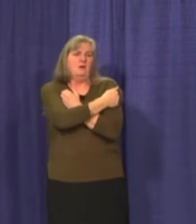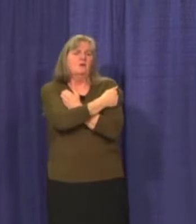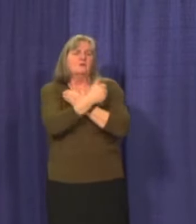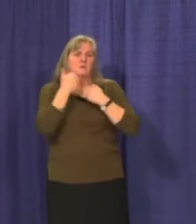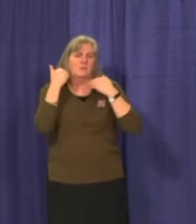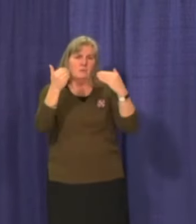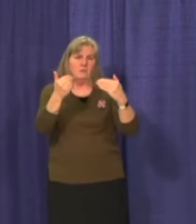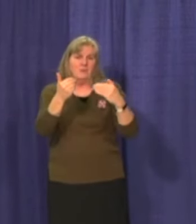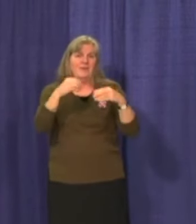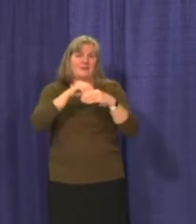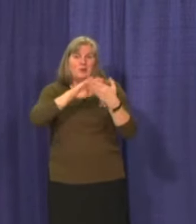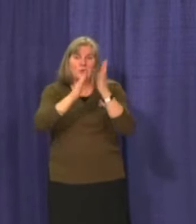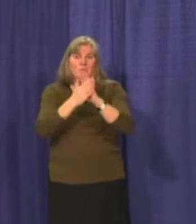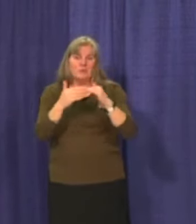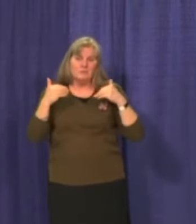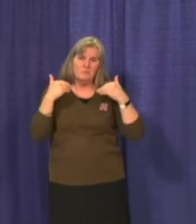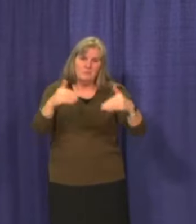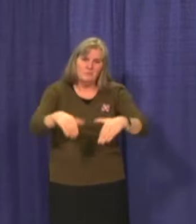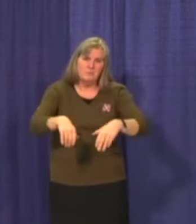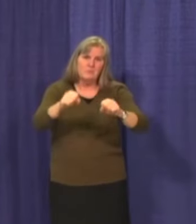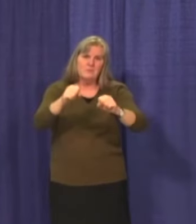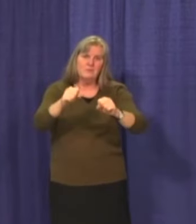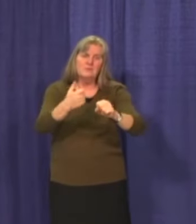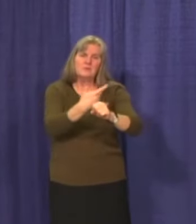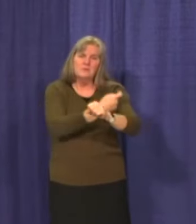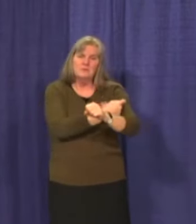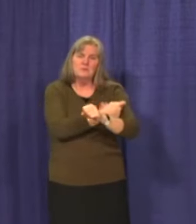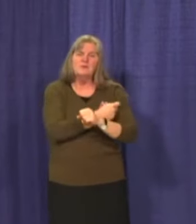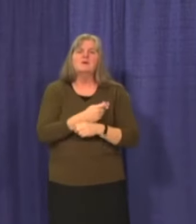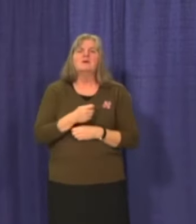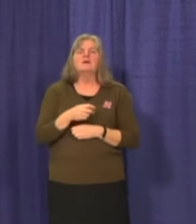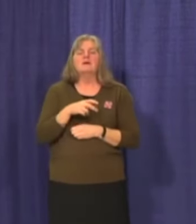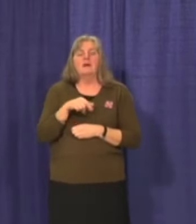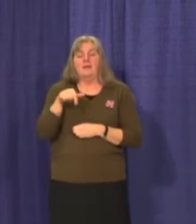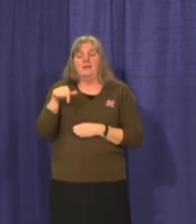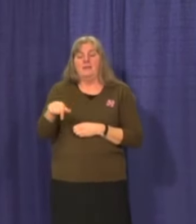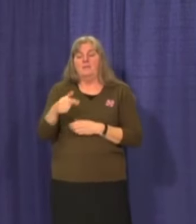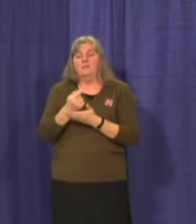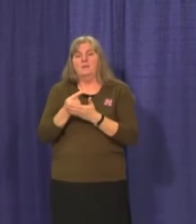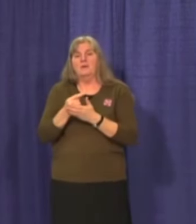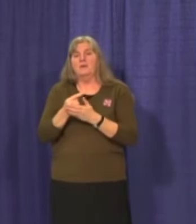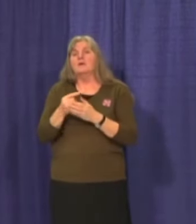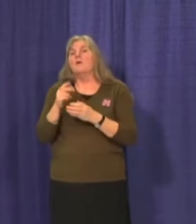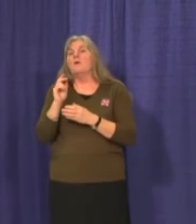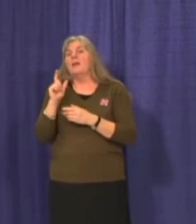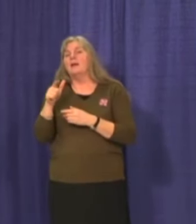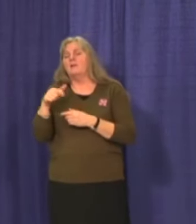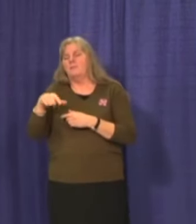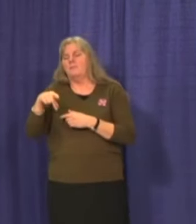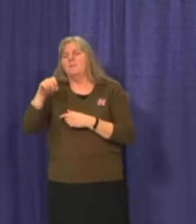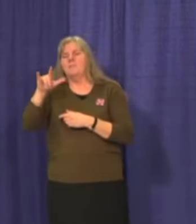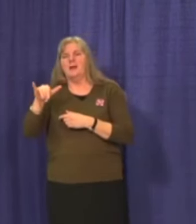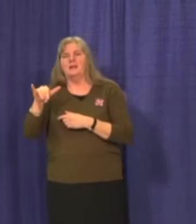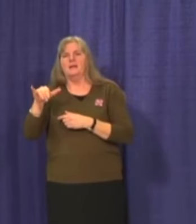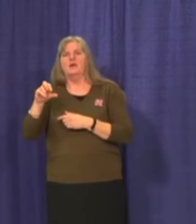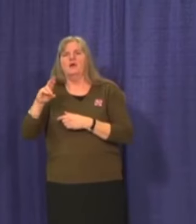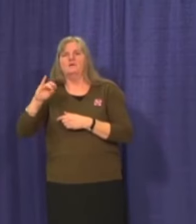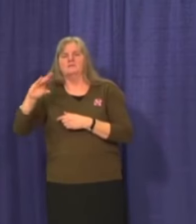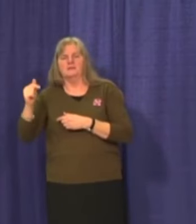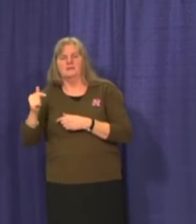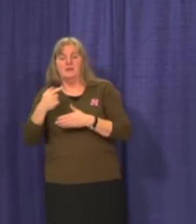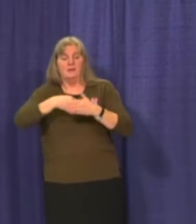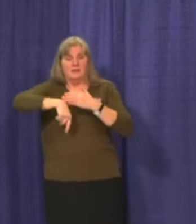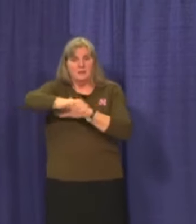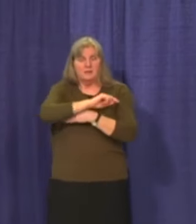community. The mobile teams will be in Peli Crossing later this week. Next week they will be in